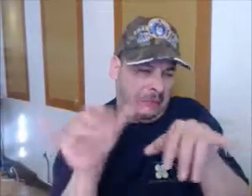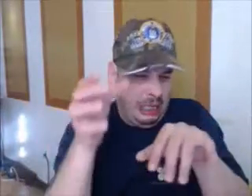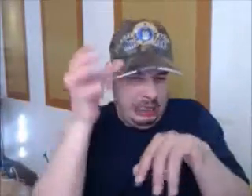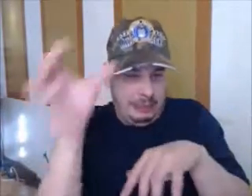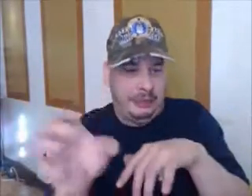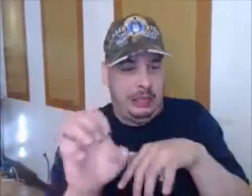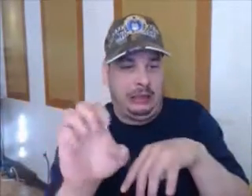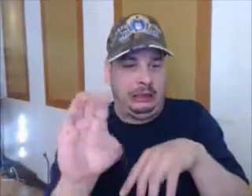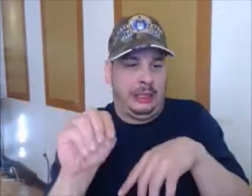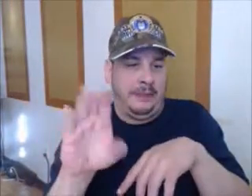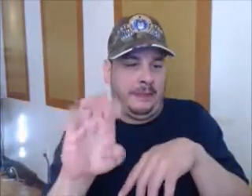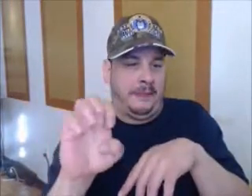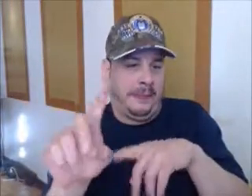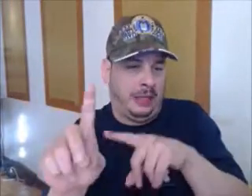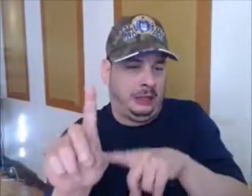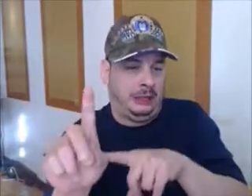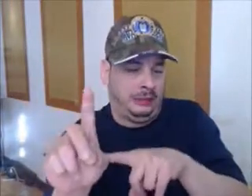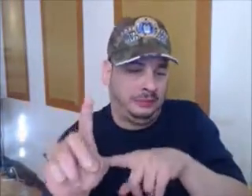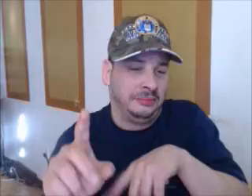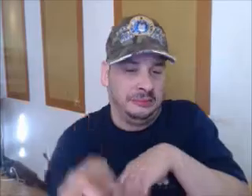Great. The root got all scuffed up. Thanks a lot, United.